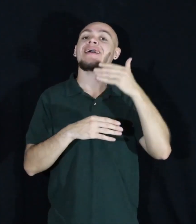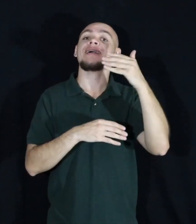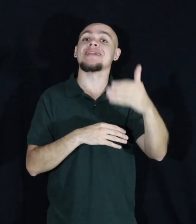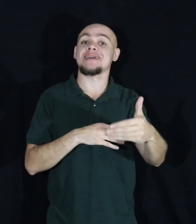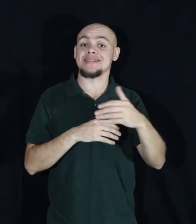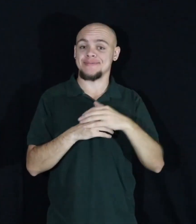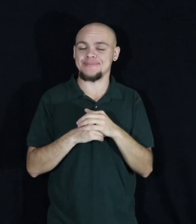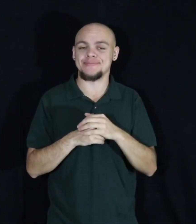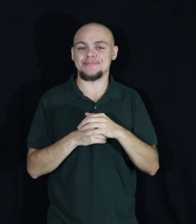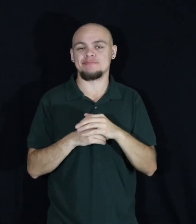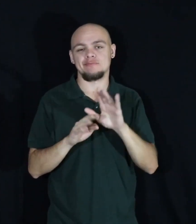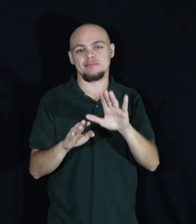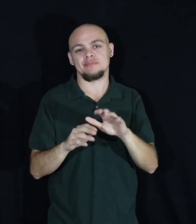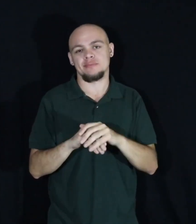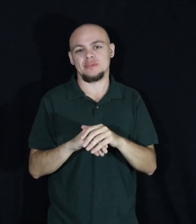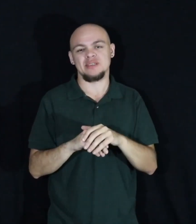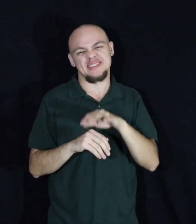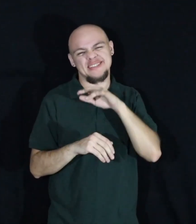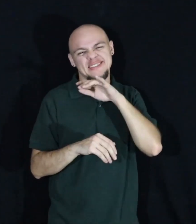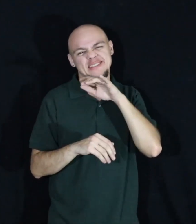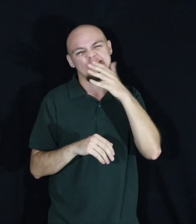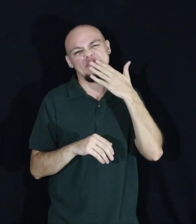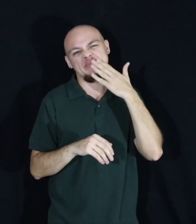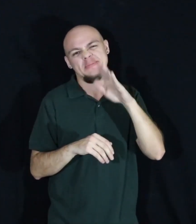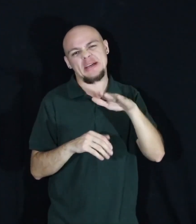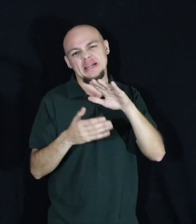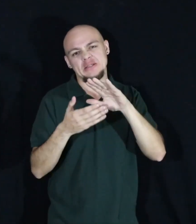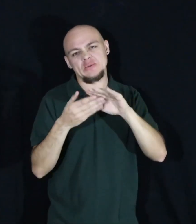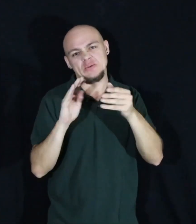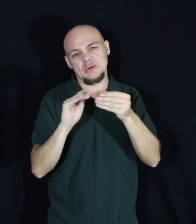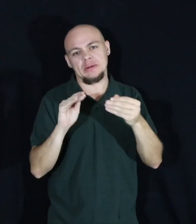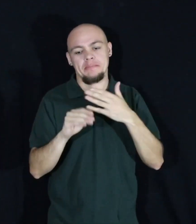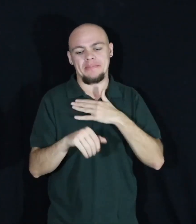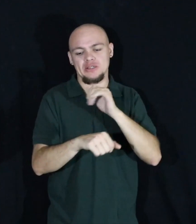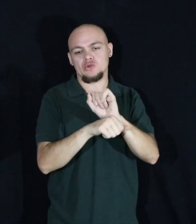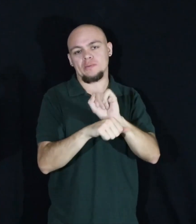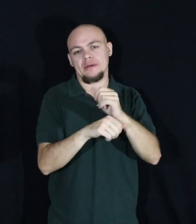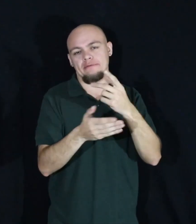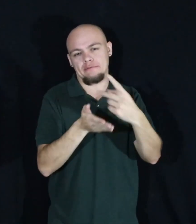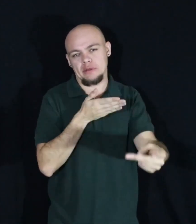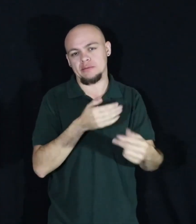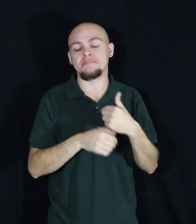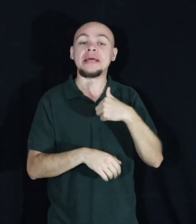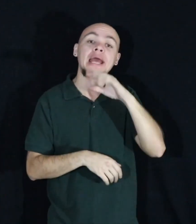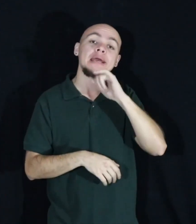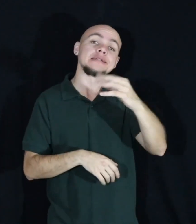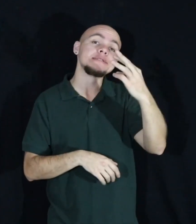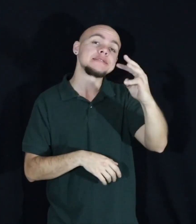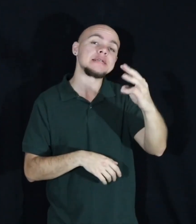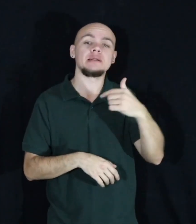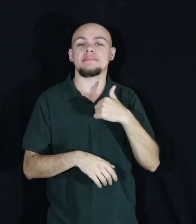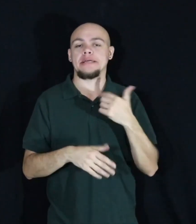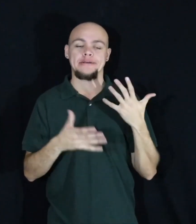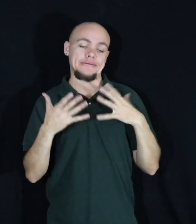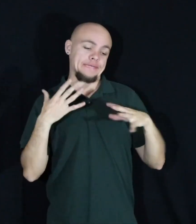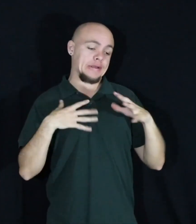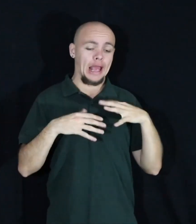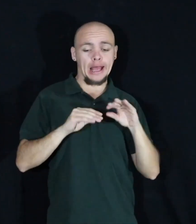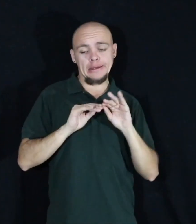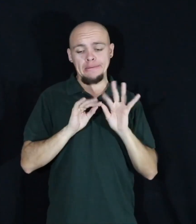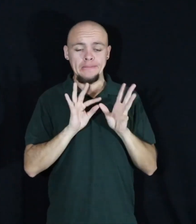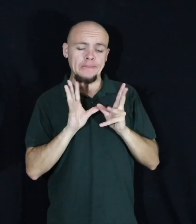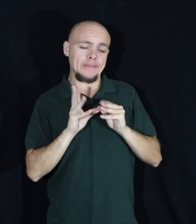Next is actually a rather nasty story of how I failed at my job. I was 16 years old. Tremendously fashionable, I thought.